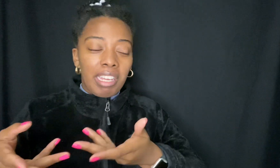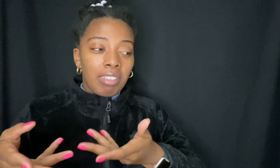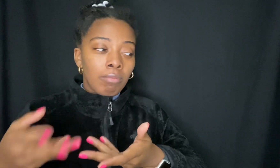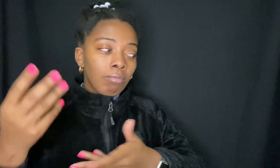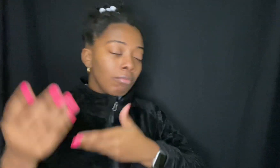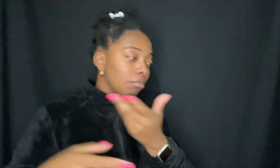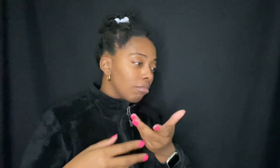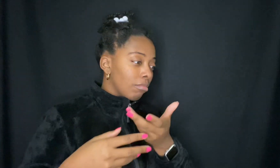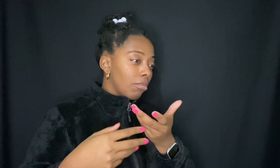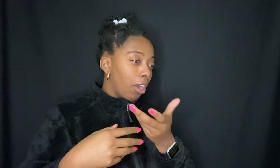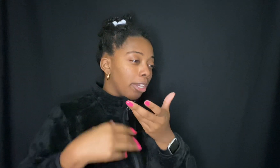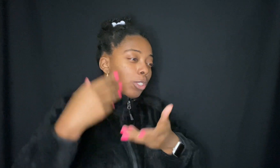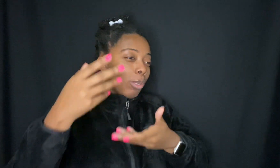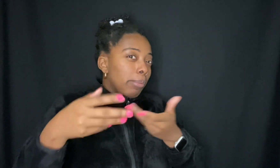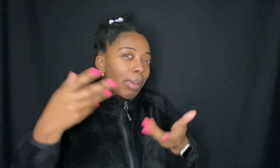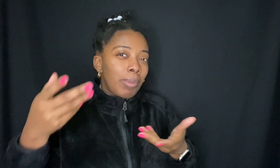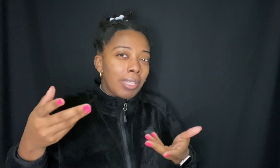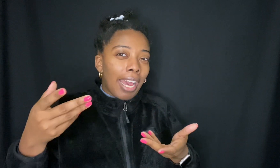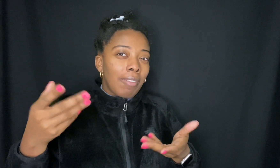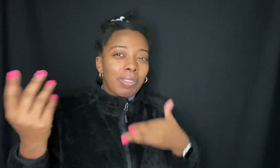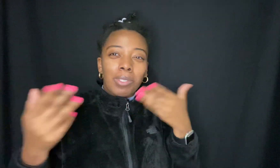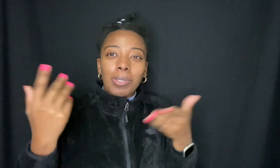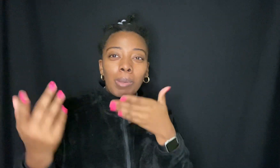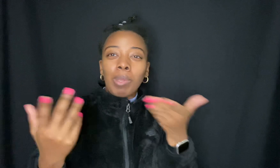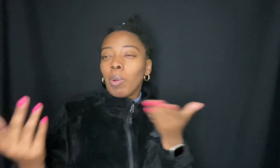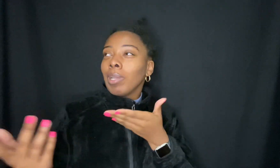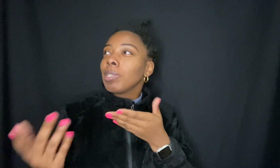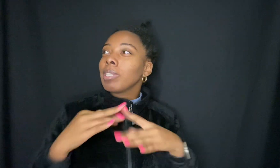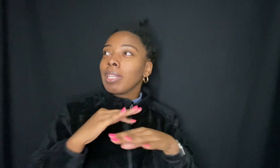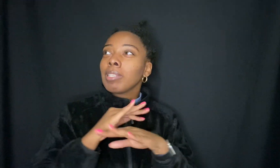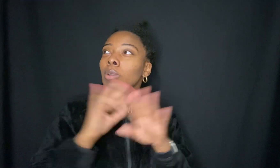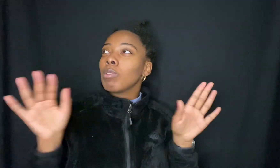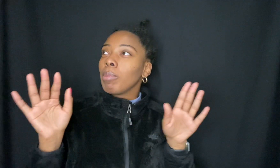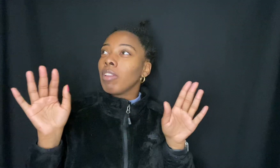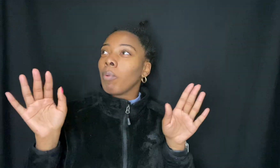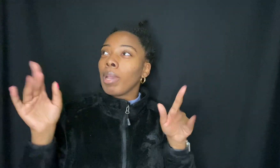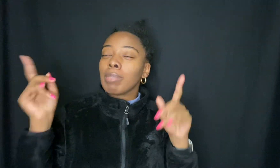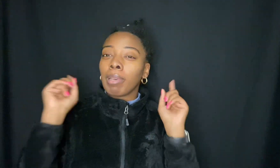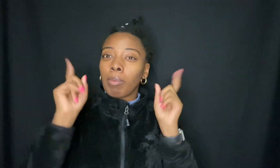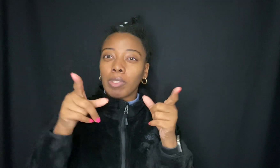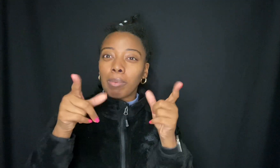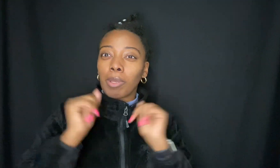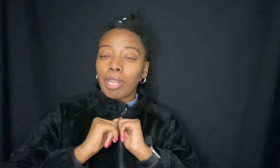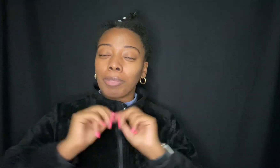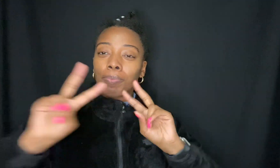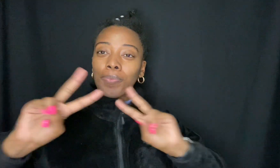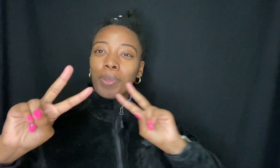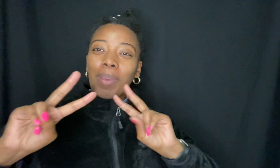are you streaming my music after this there's so many questions like this could go so many different ways but i'm gonna stop talking now bye